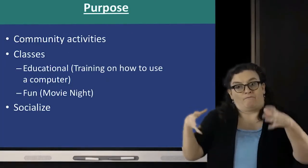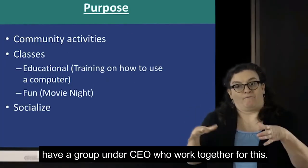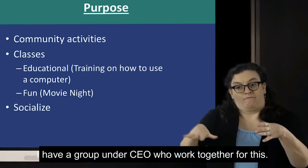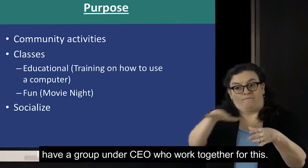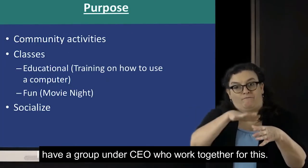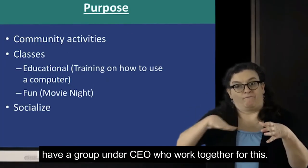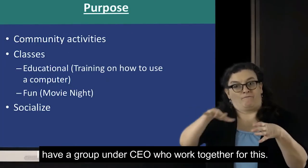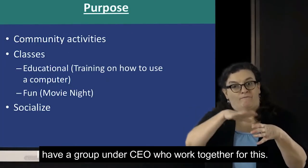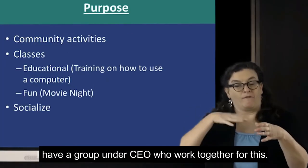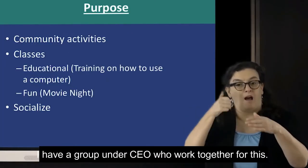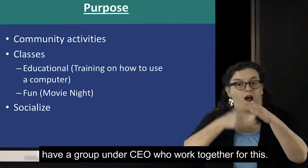education.